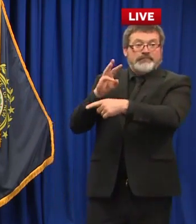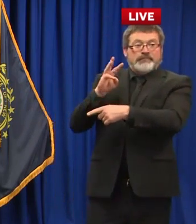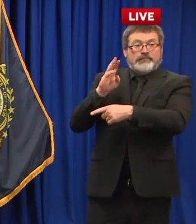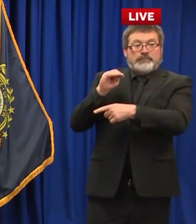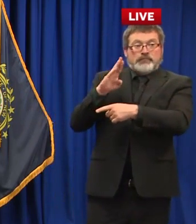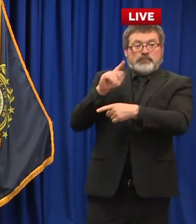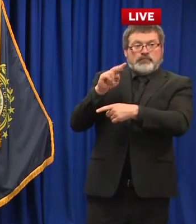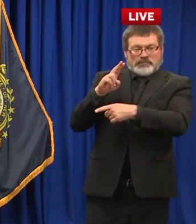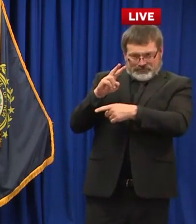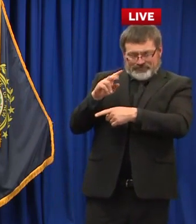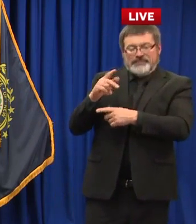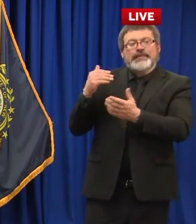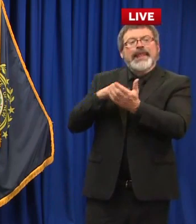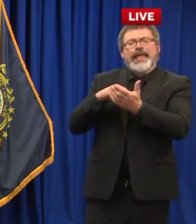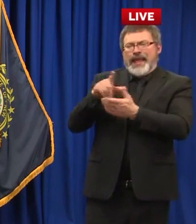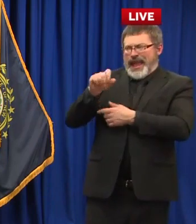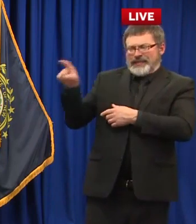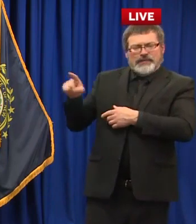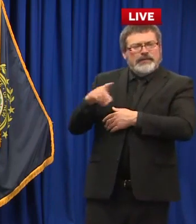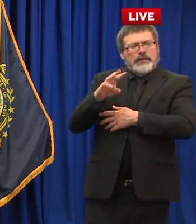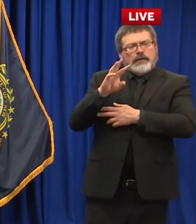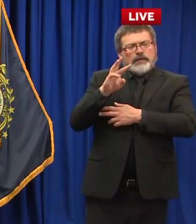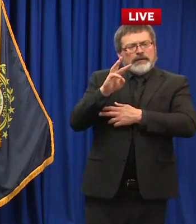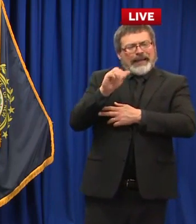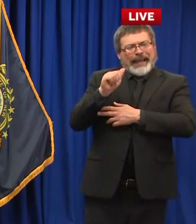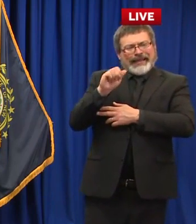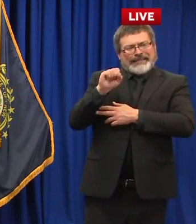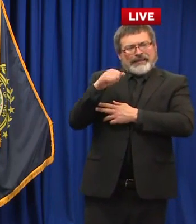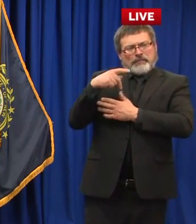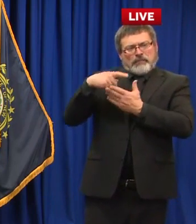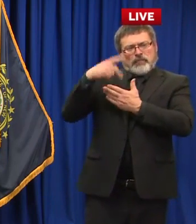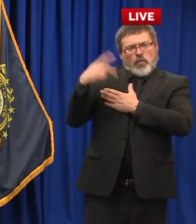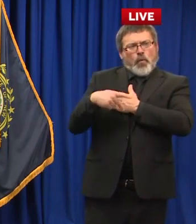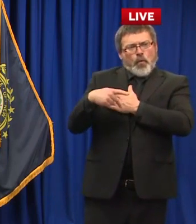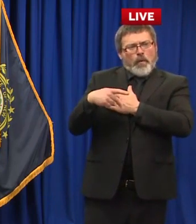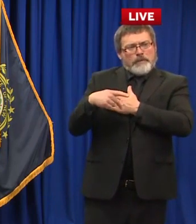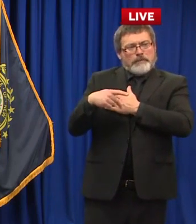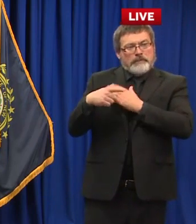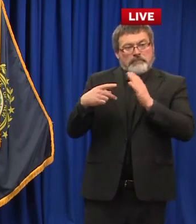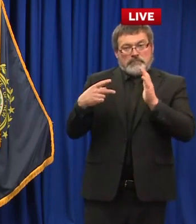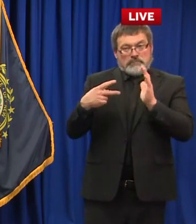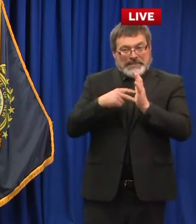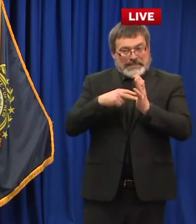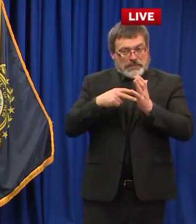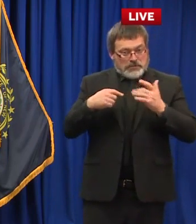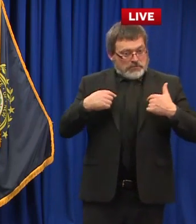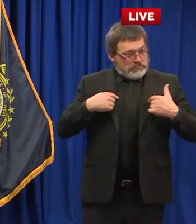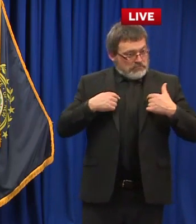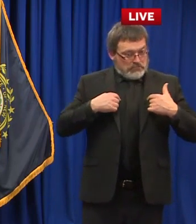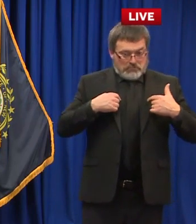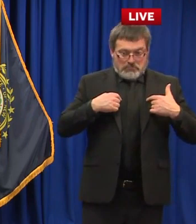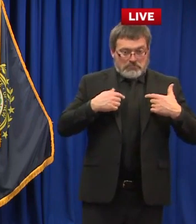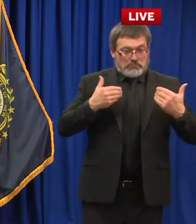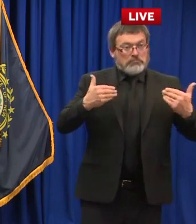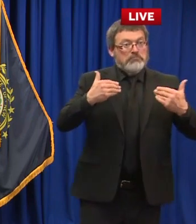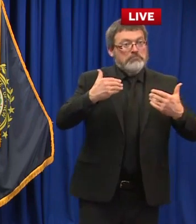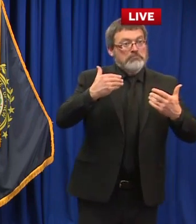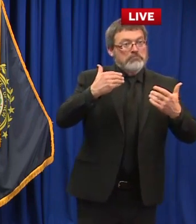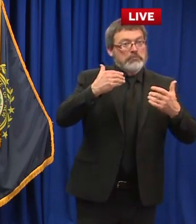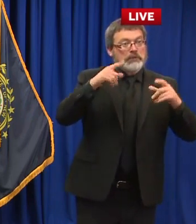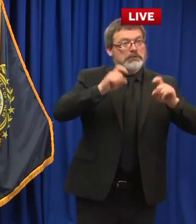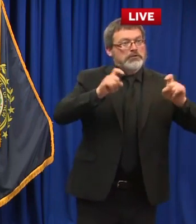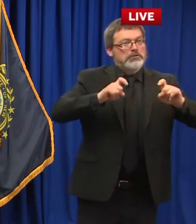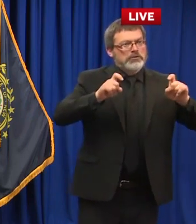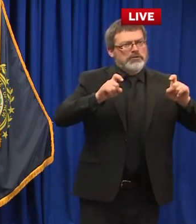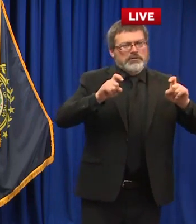behind that or you if i sign up will i be paying out of pocket well again for a lot of folks their insurance will pay for the test but again similar to